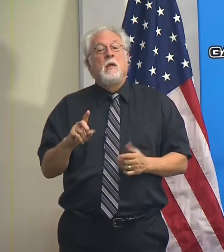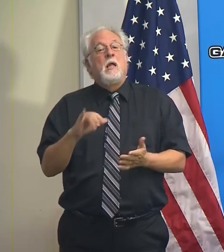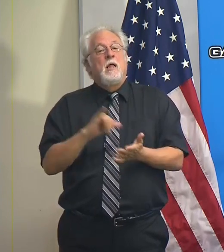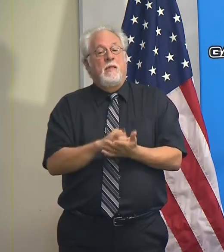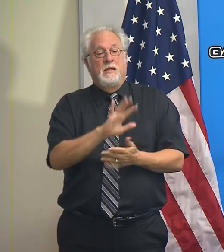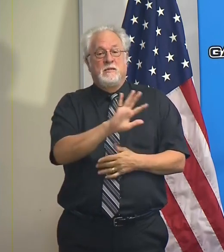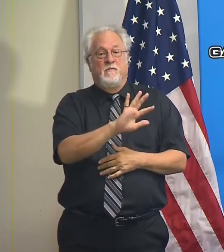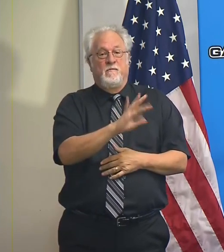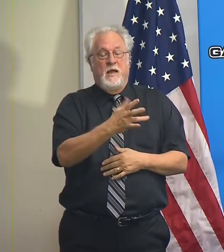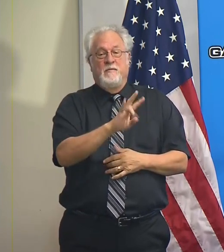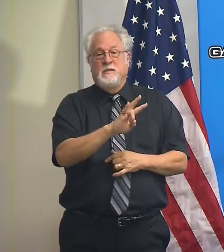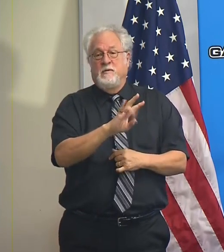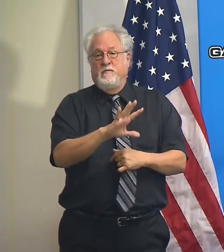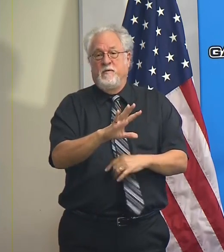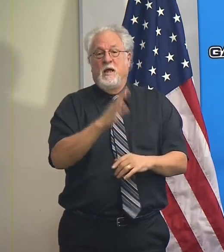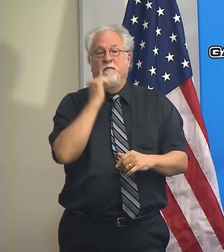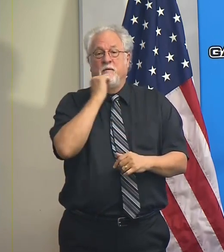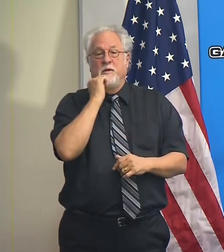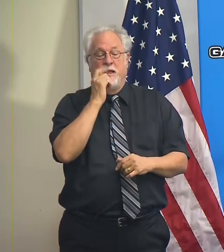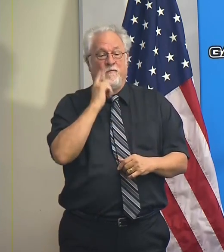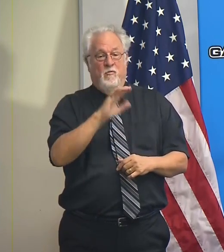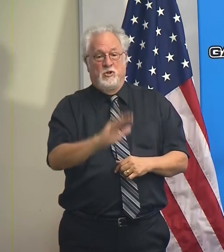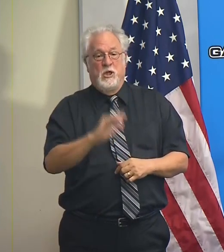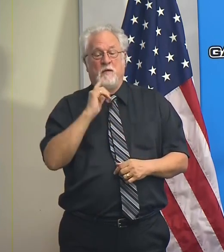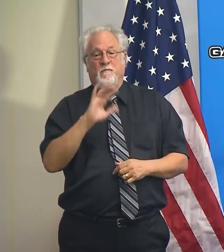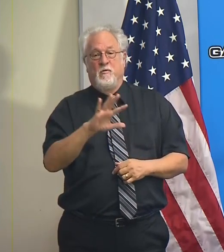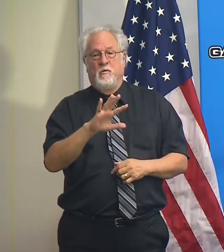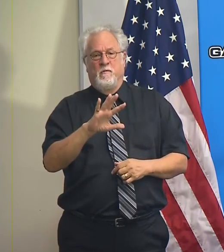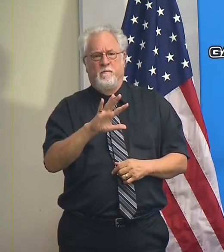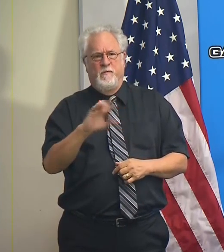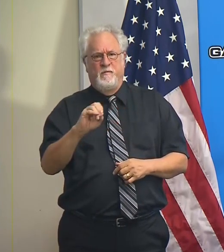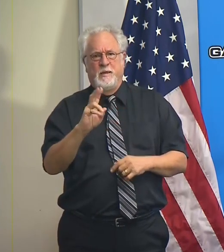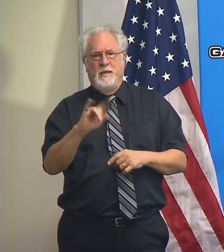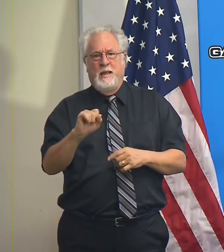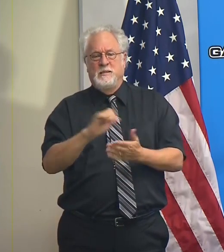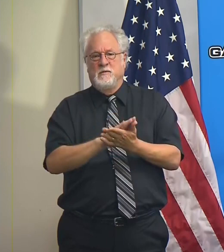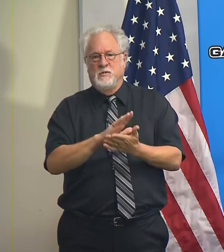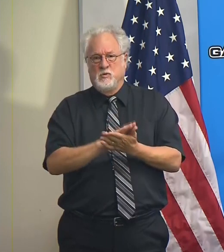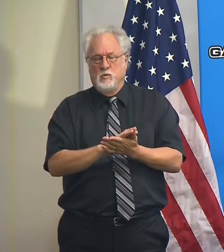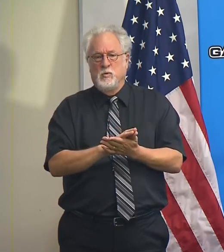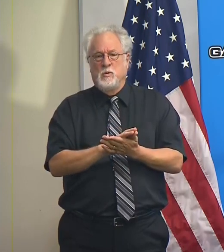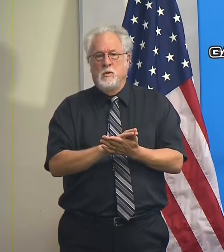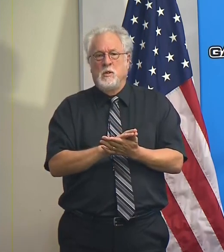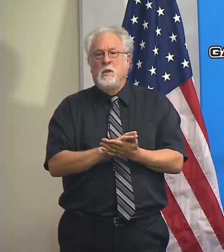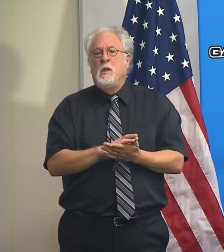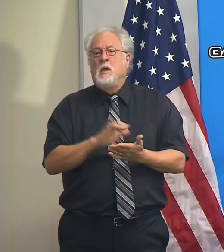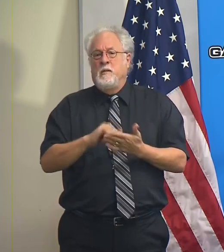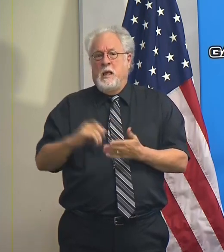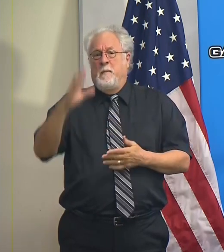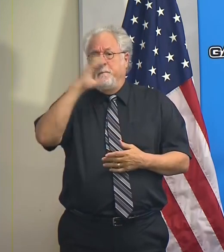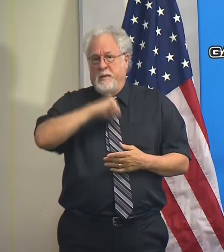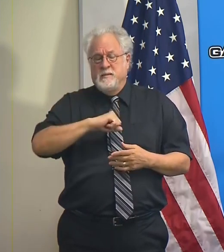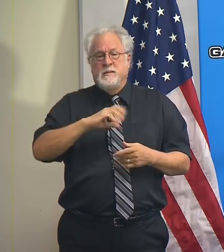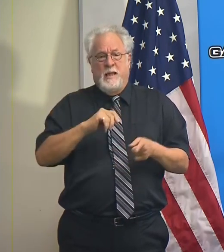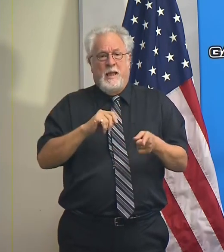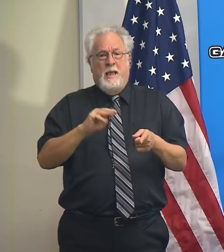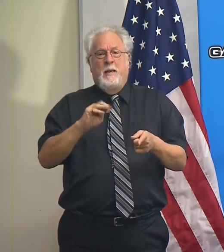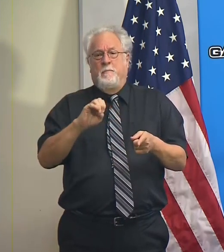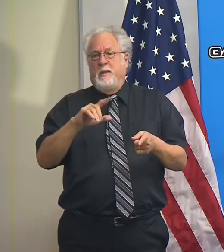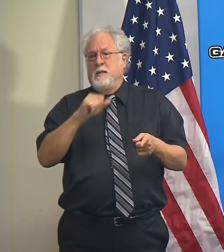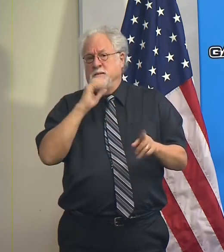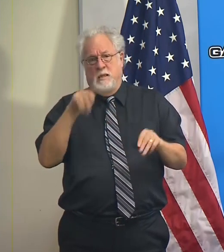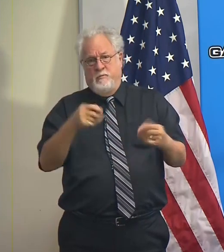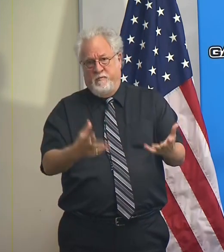is is $5.70 per day per child for 50 days of schools that were missed and those meals were not